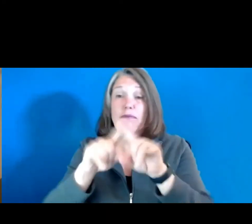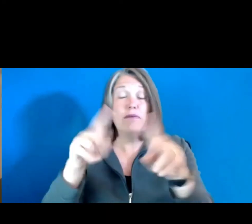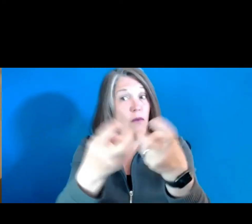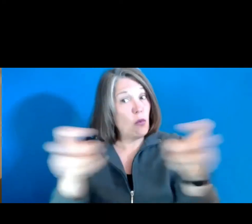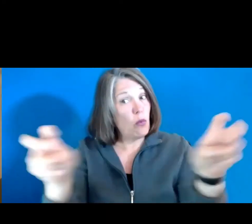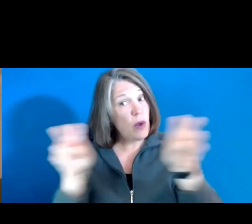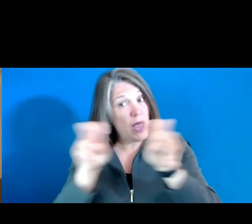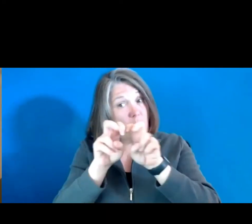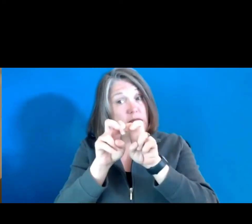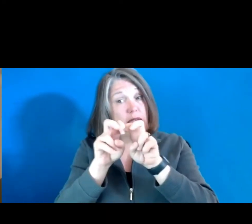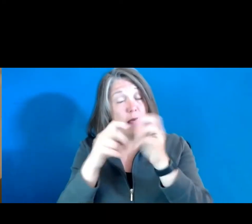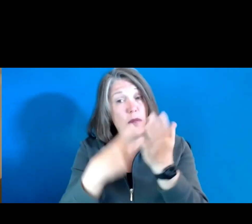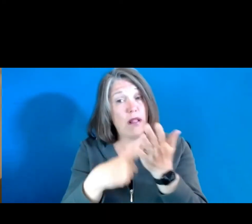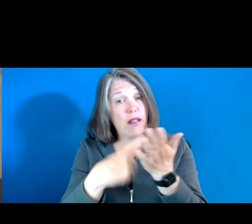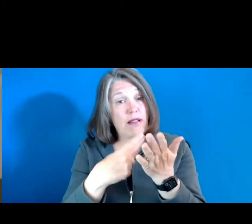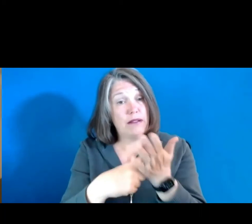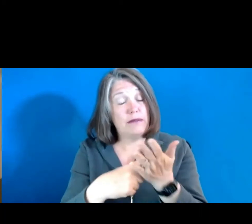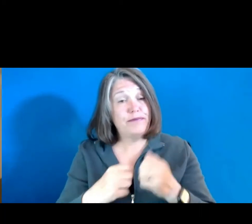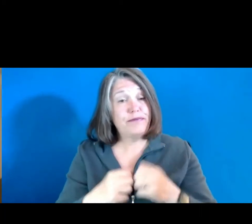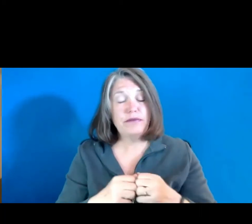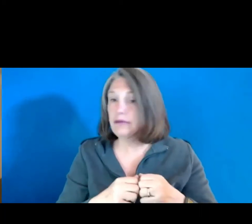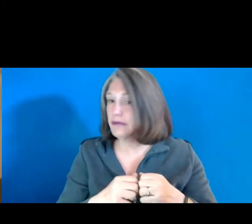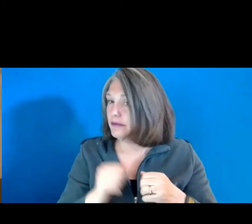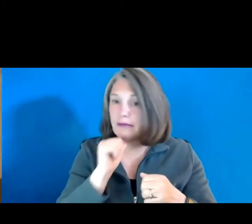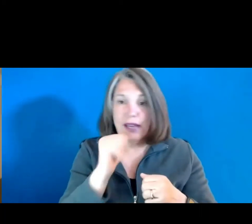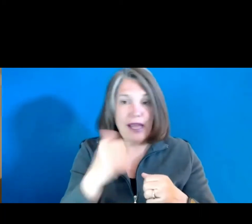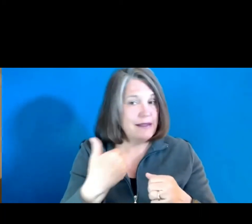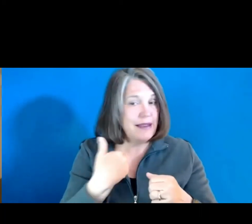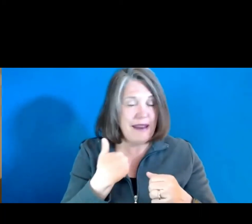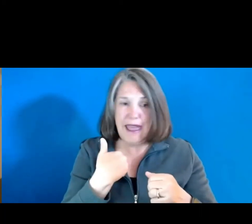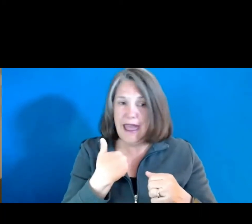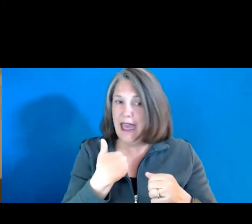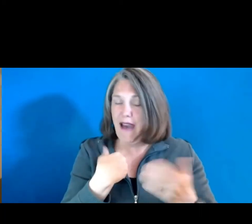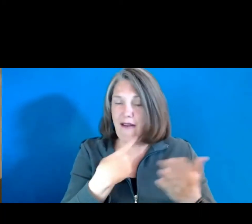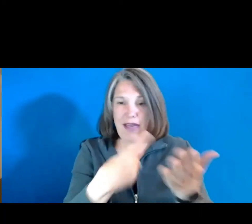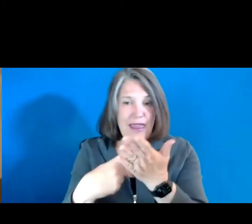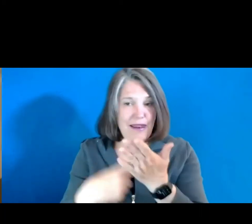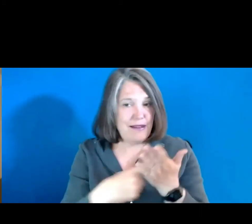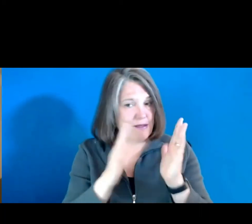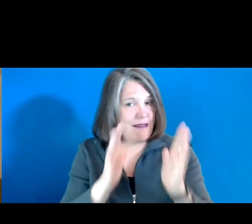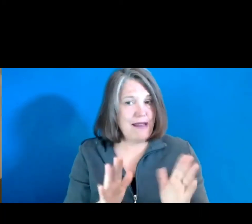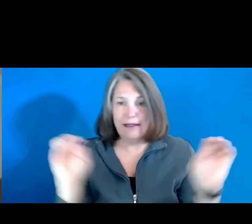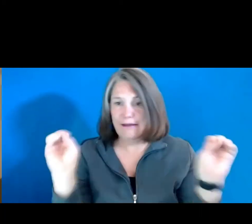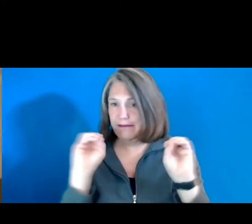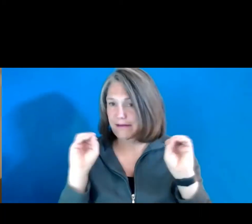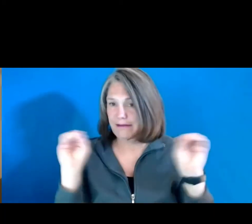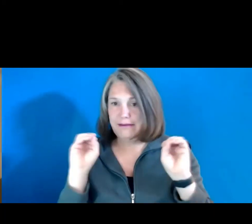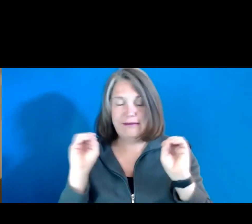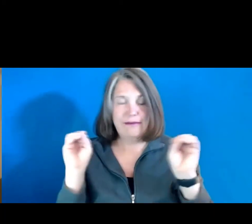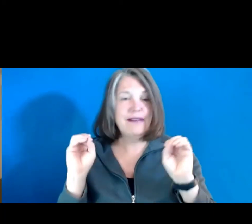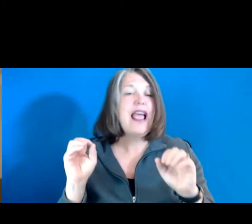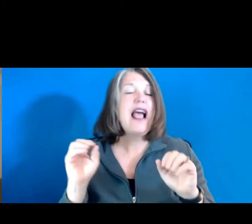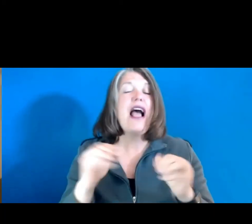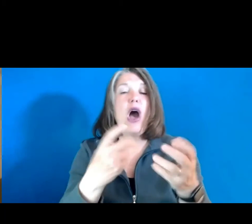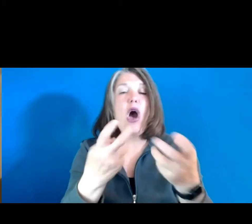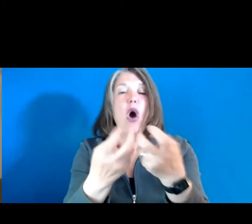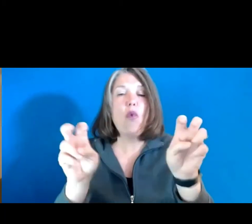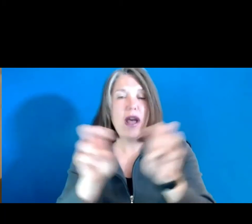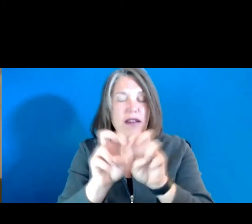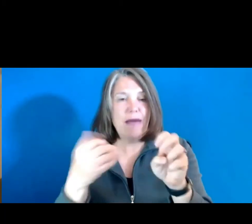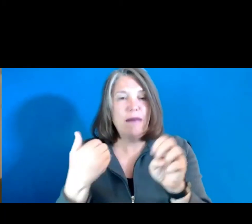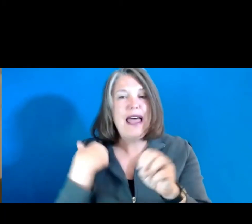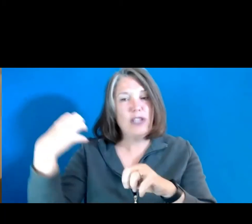does not have a discussion at all. The round table has a chair